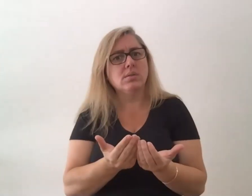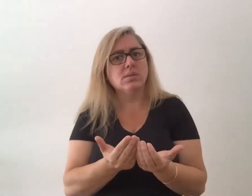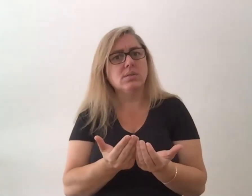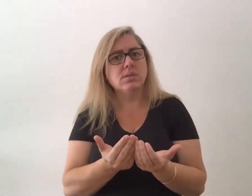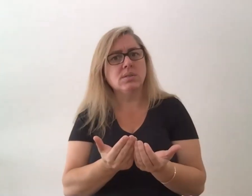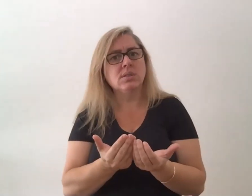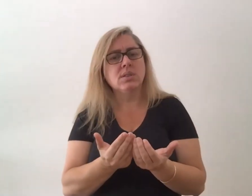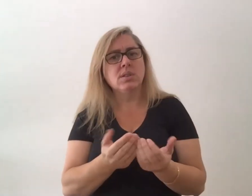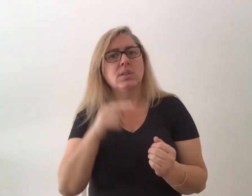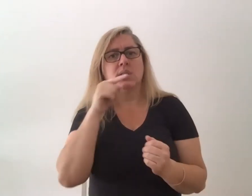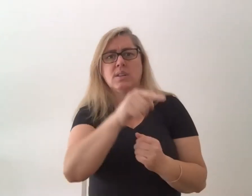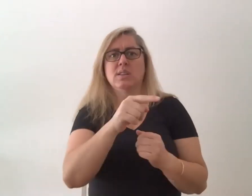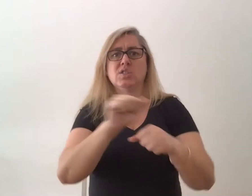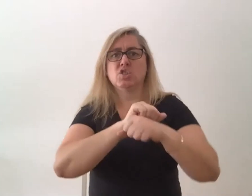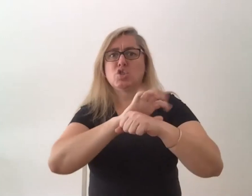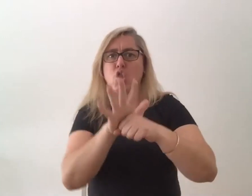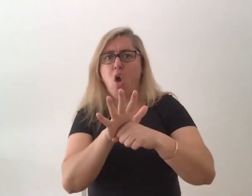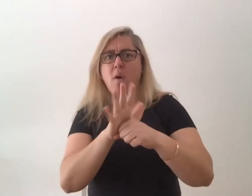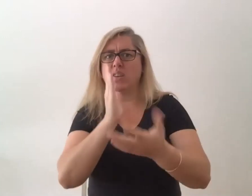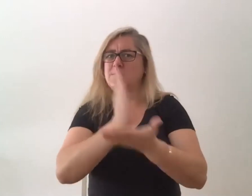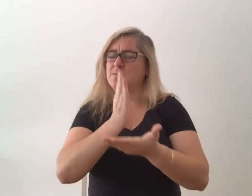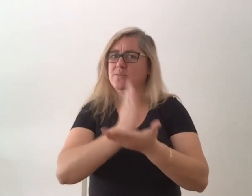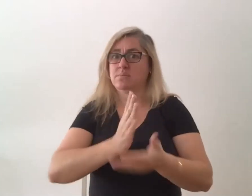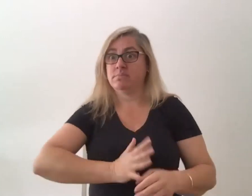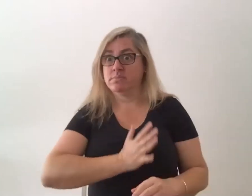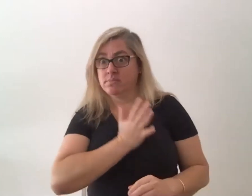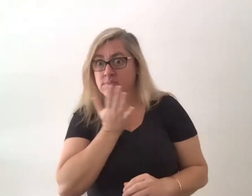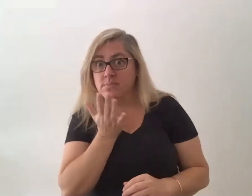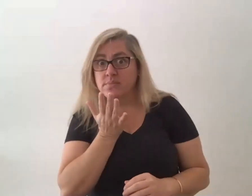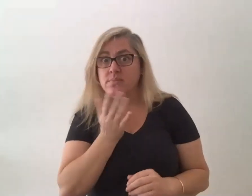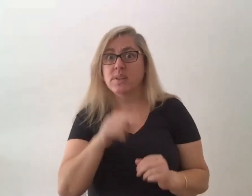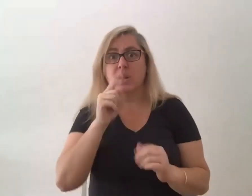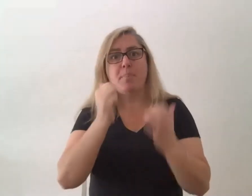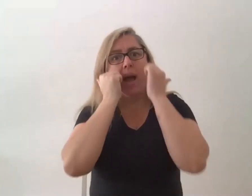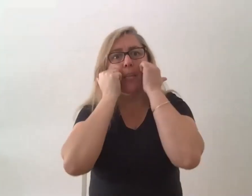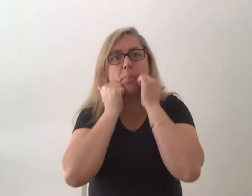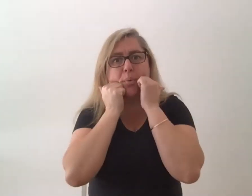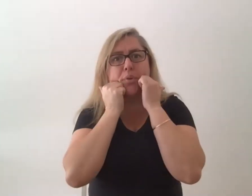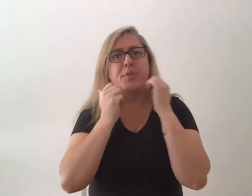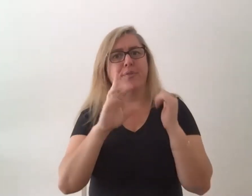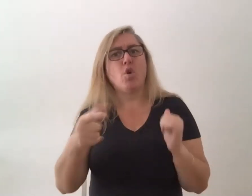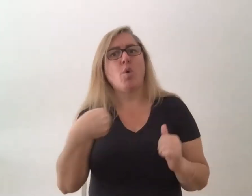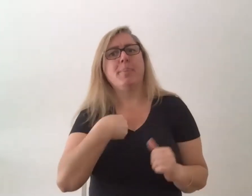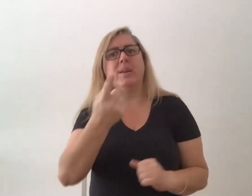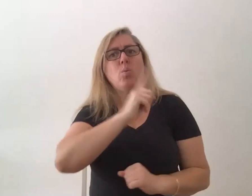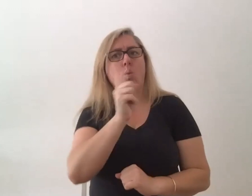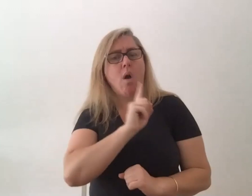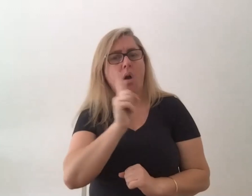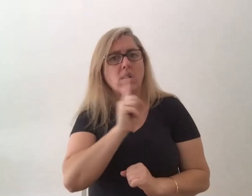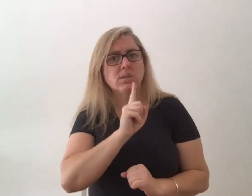COVID's been very interesting. And it's just, it's proven a point to me even more, that what we do with